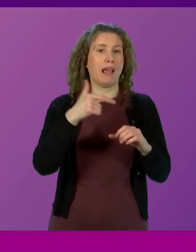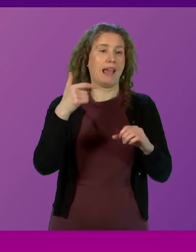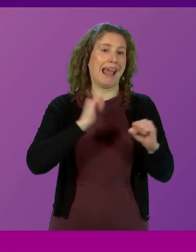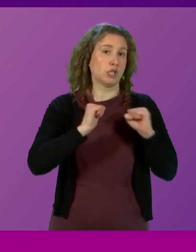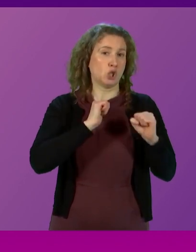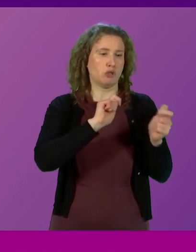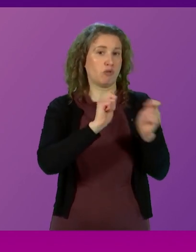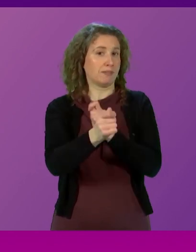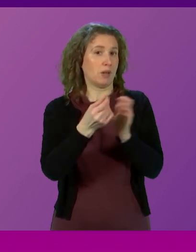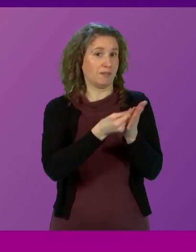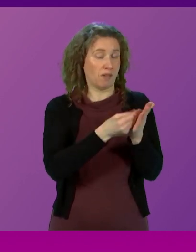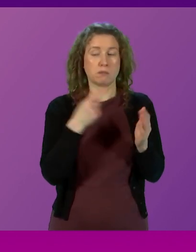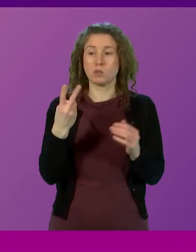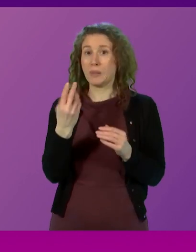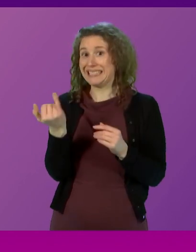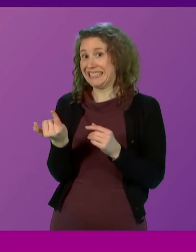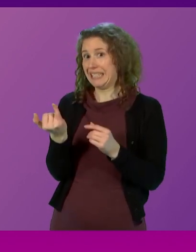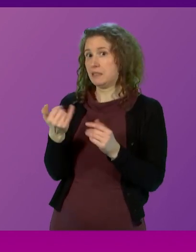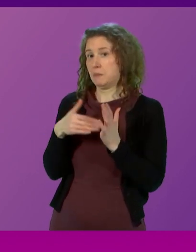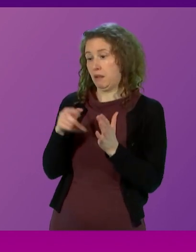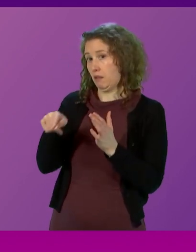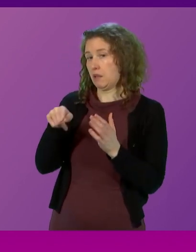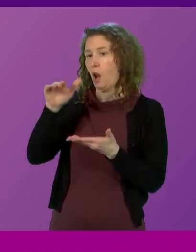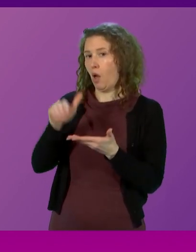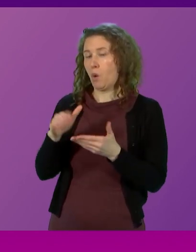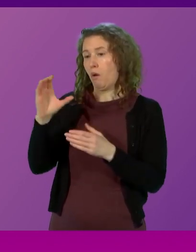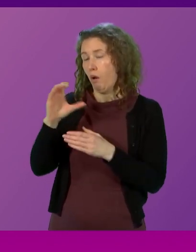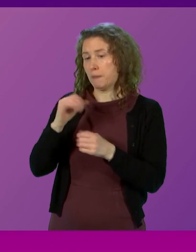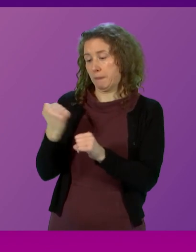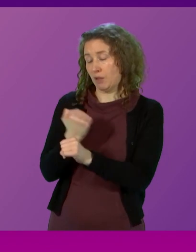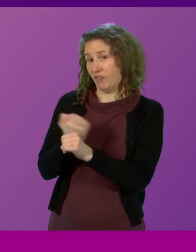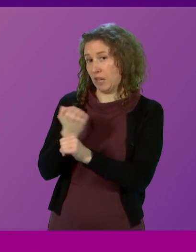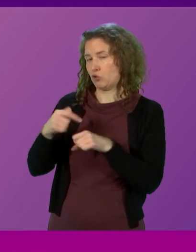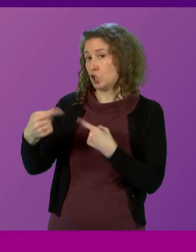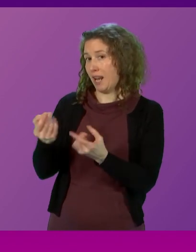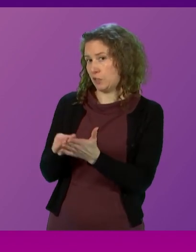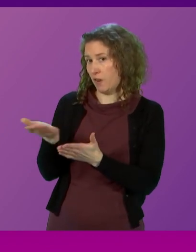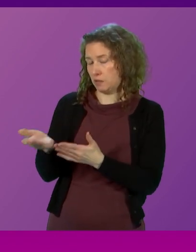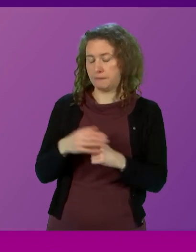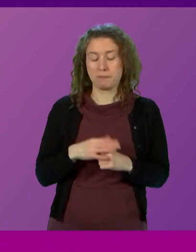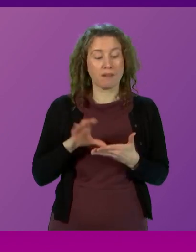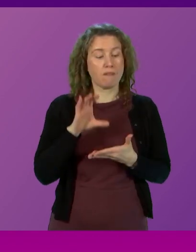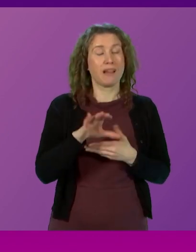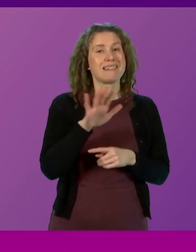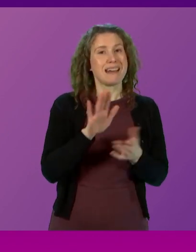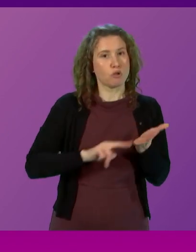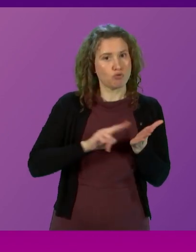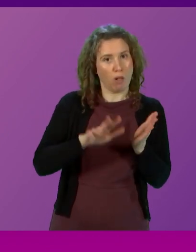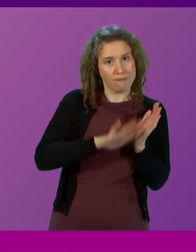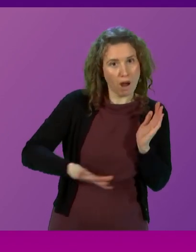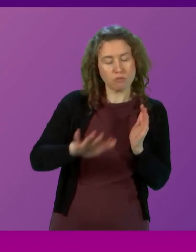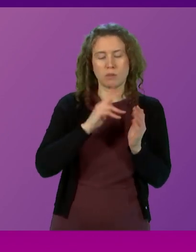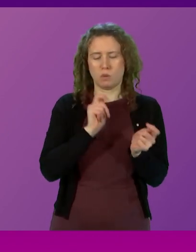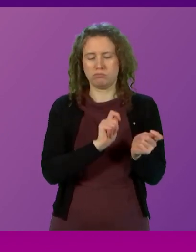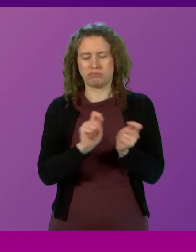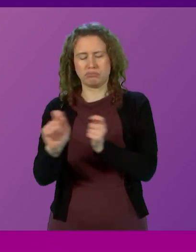and the £26 million Low Carbon Manufacturing Challenge Fund. Investment in our natural environment will support the journey